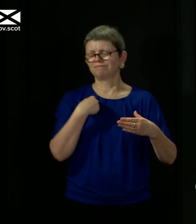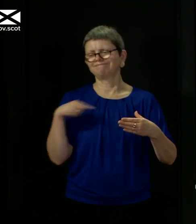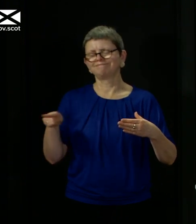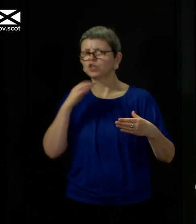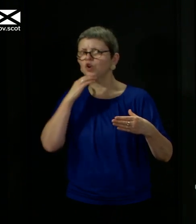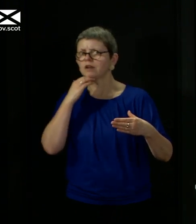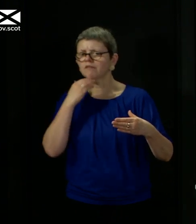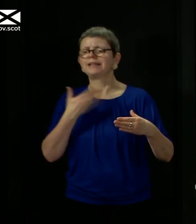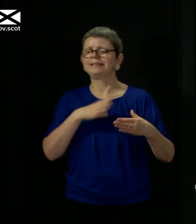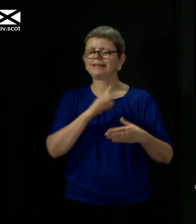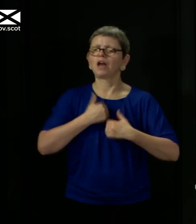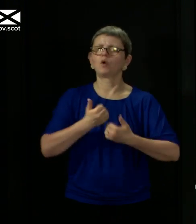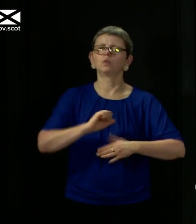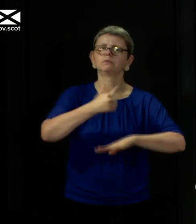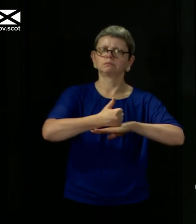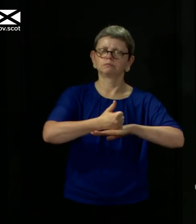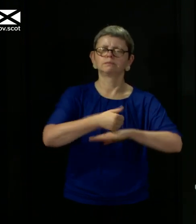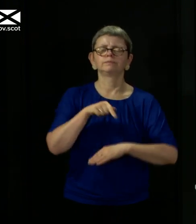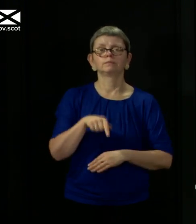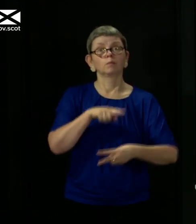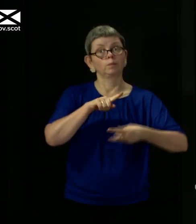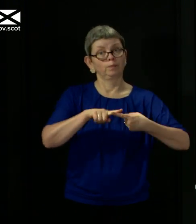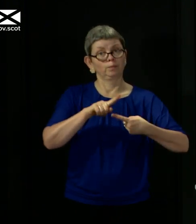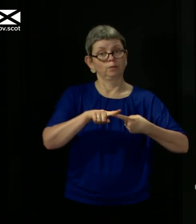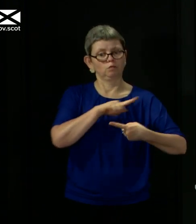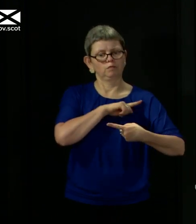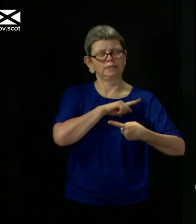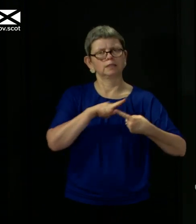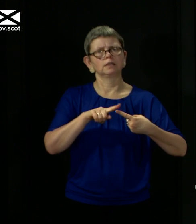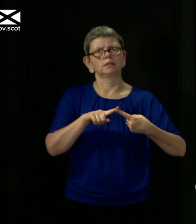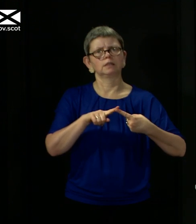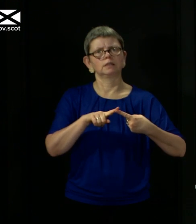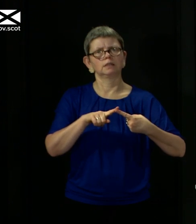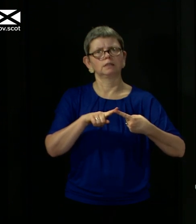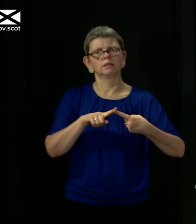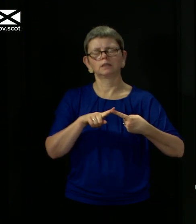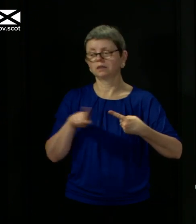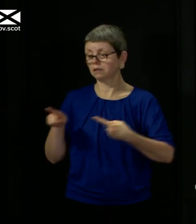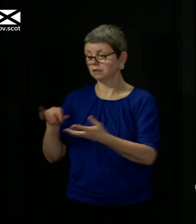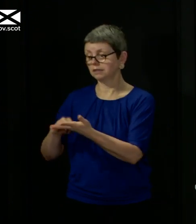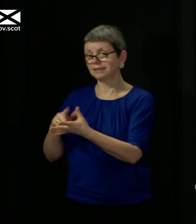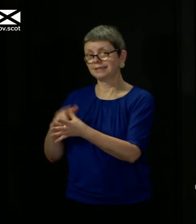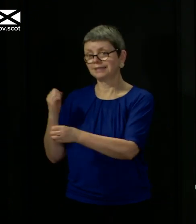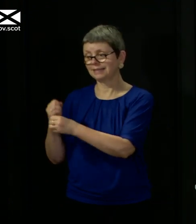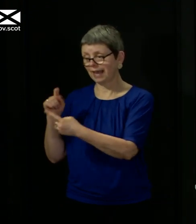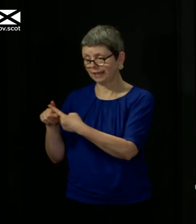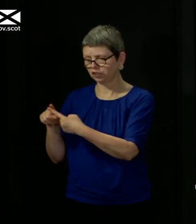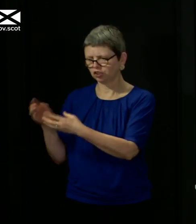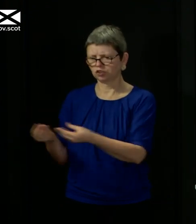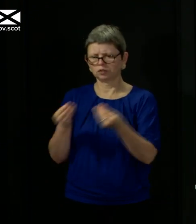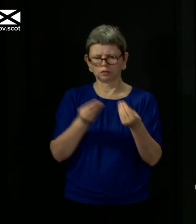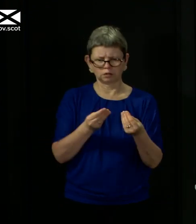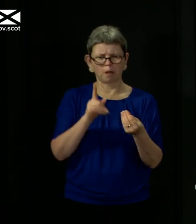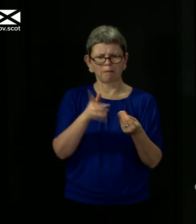what was coming out of SAGE. One was to make sure that what's coming out of SAGE is properly interpreted and